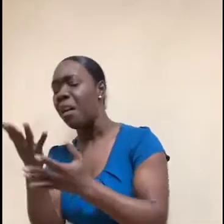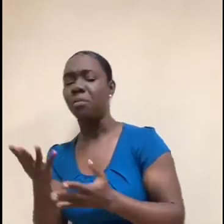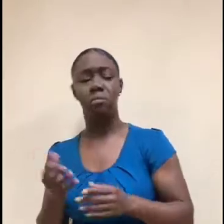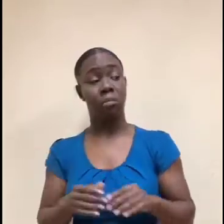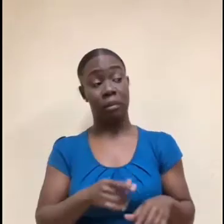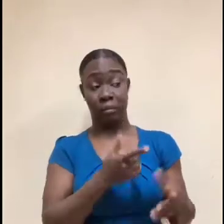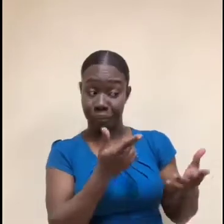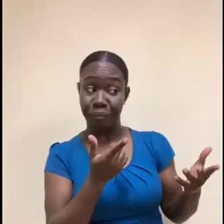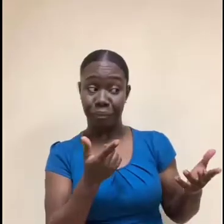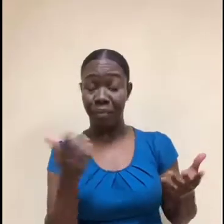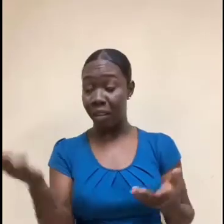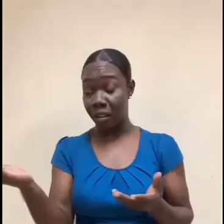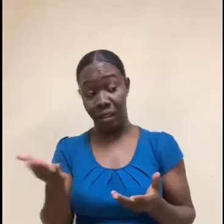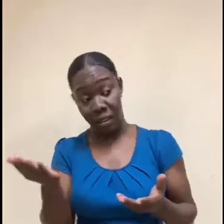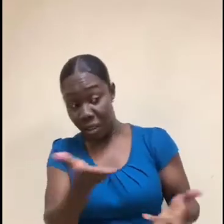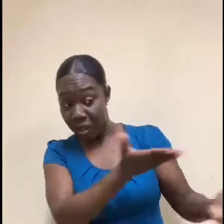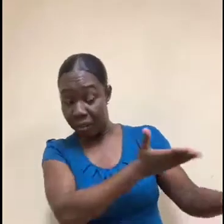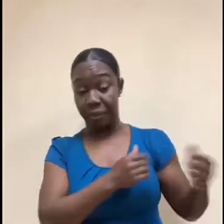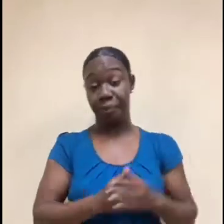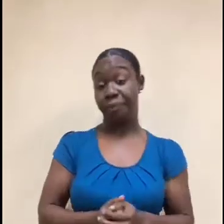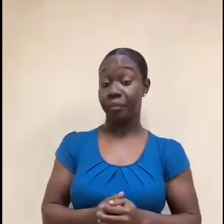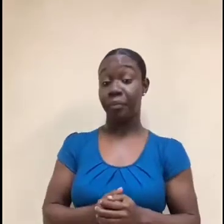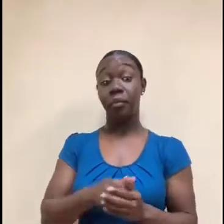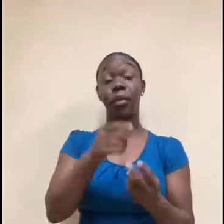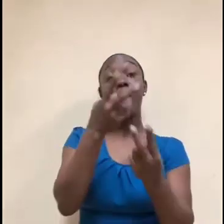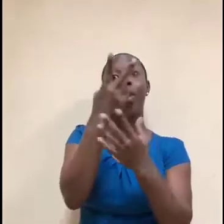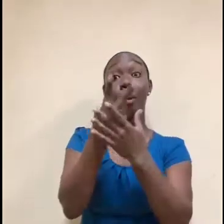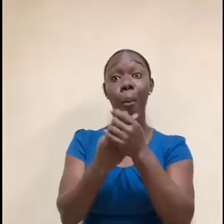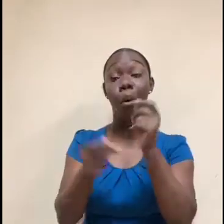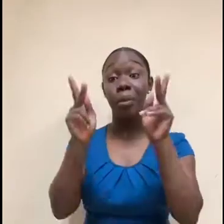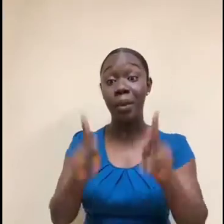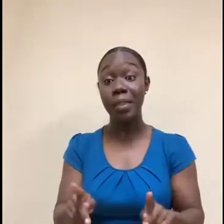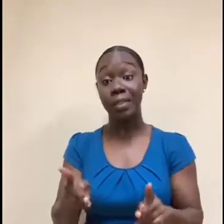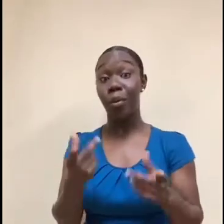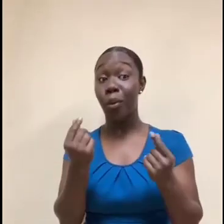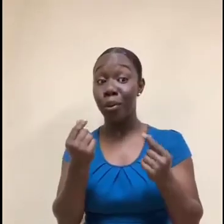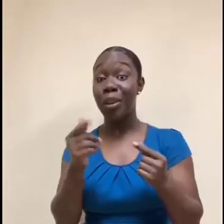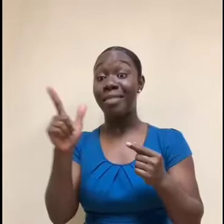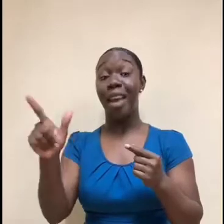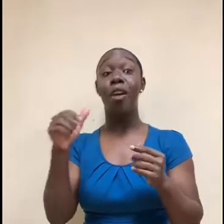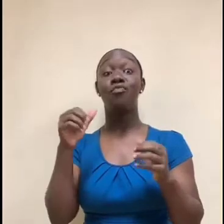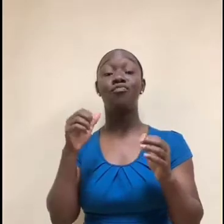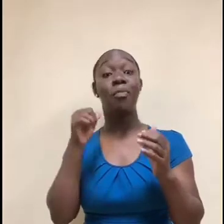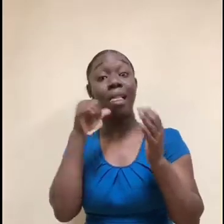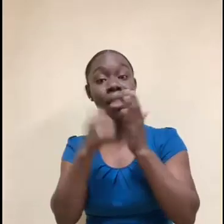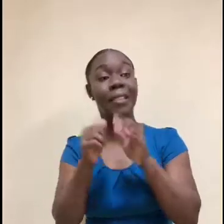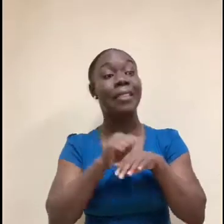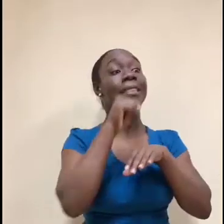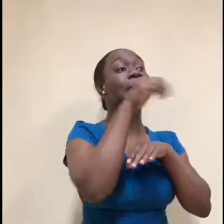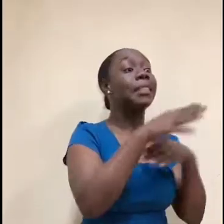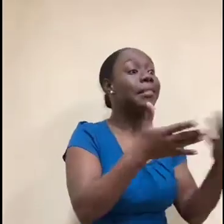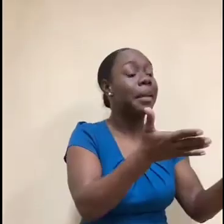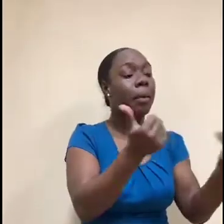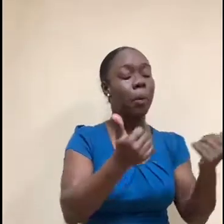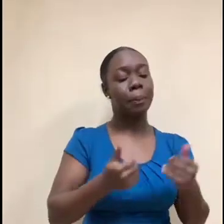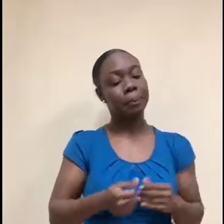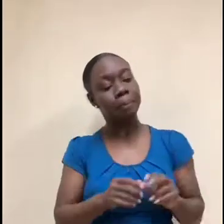they both had, as far as I know, they both had conversations already with the company. And I don't know what's happened from there, but they